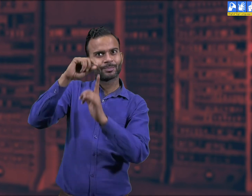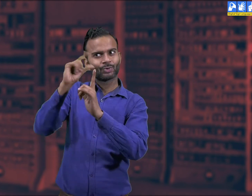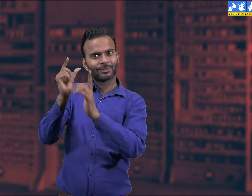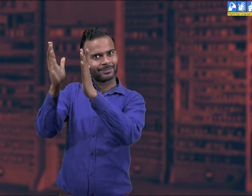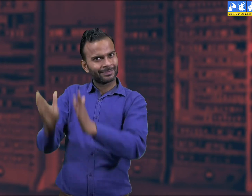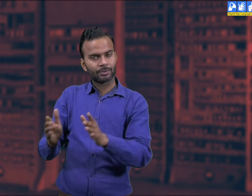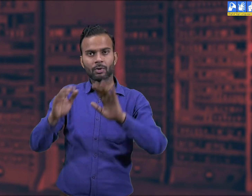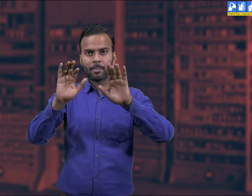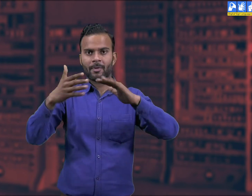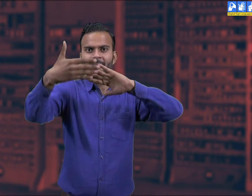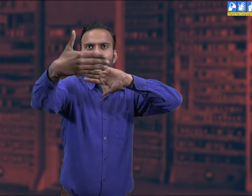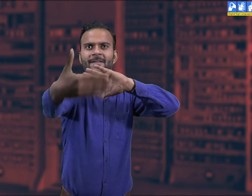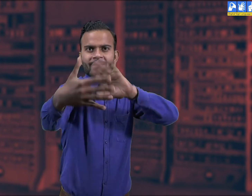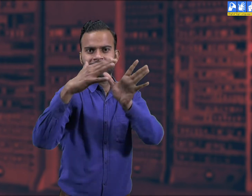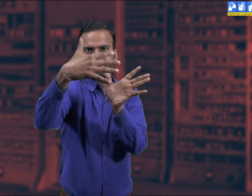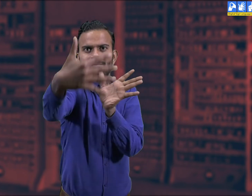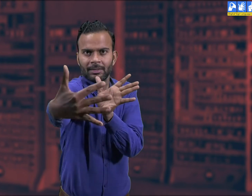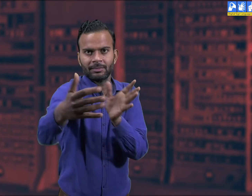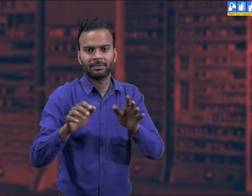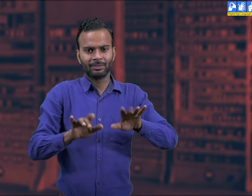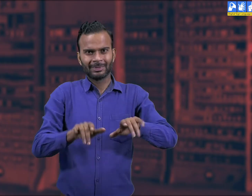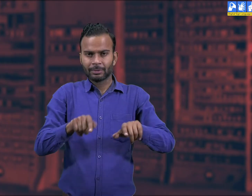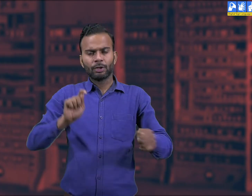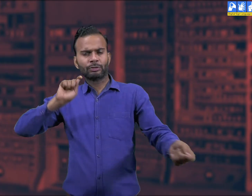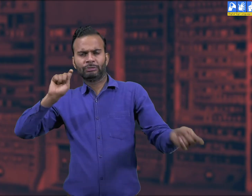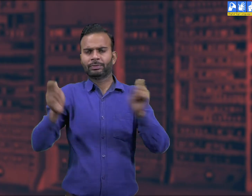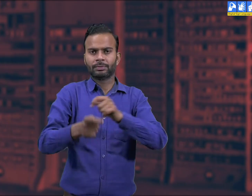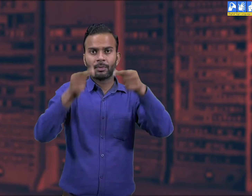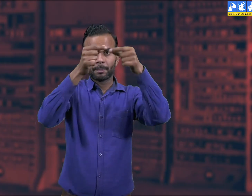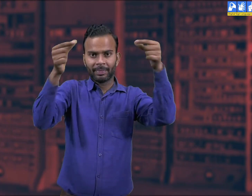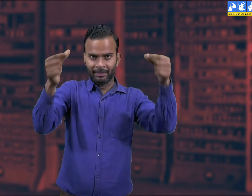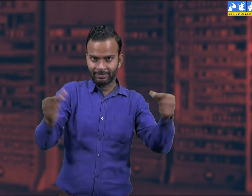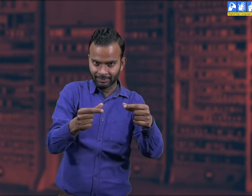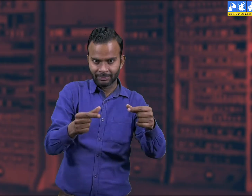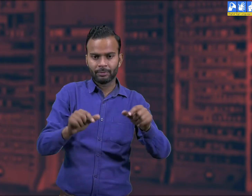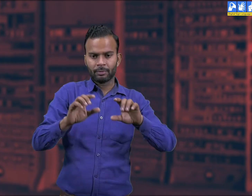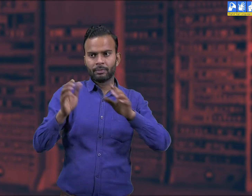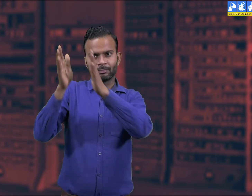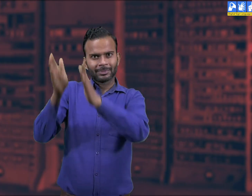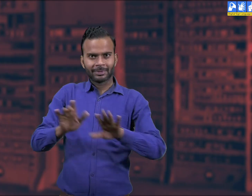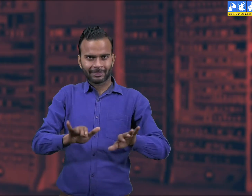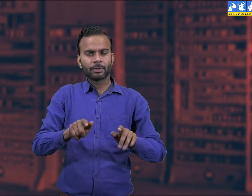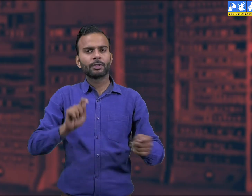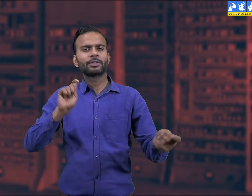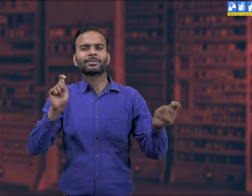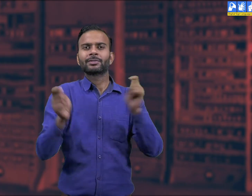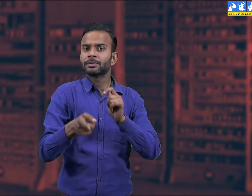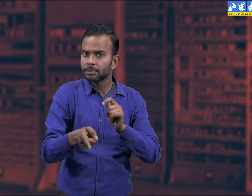Let's understand how those changes took place in the computer